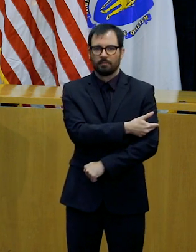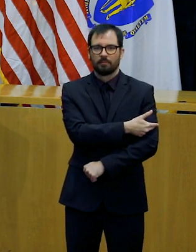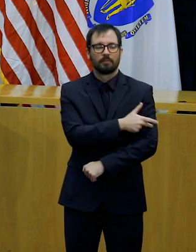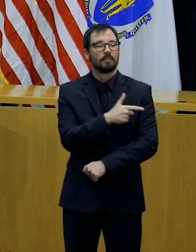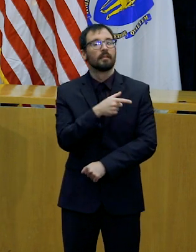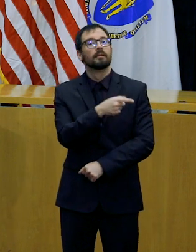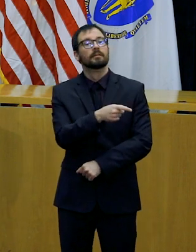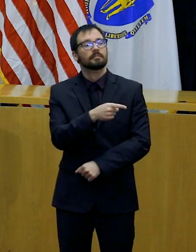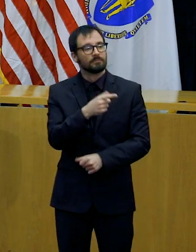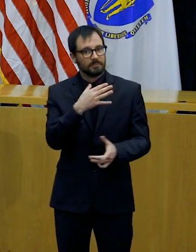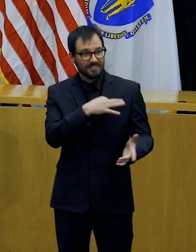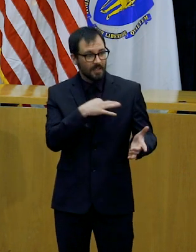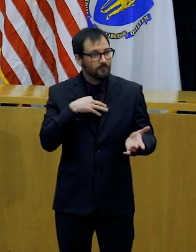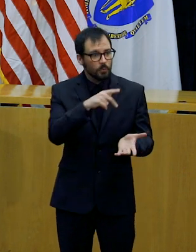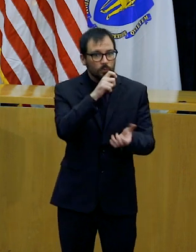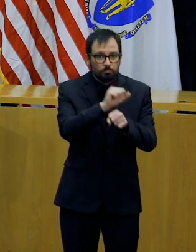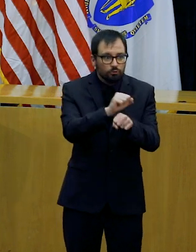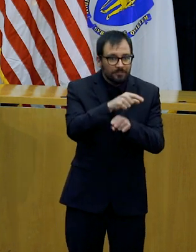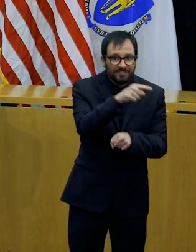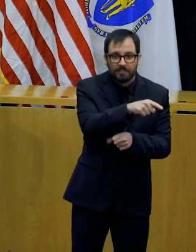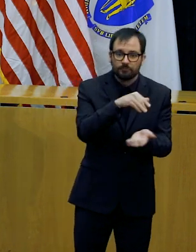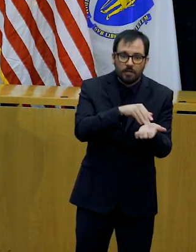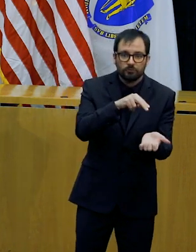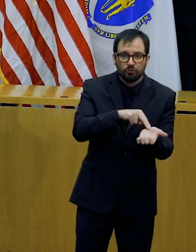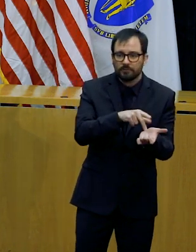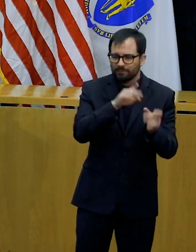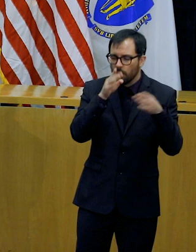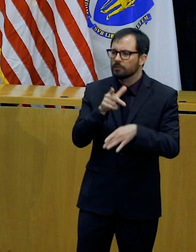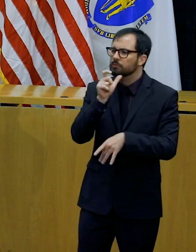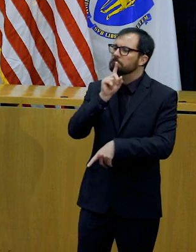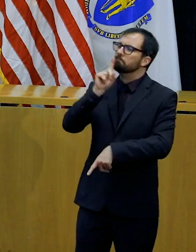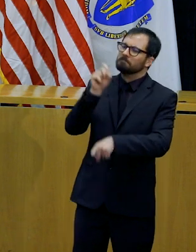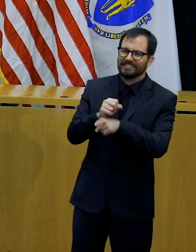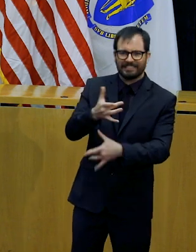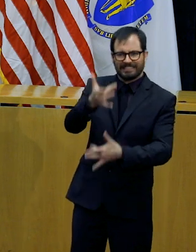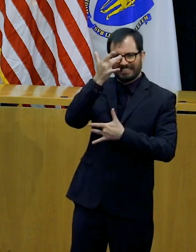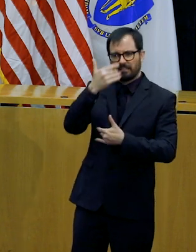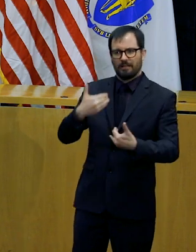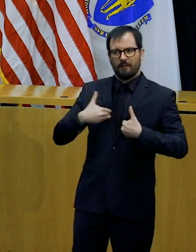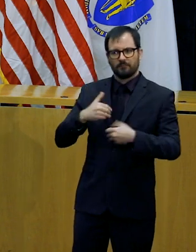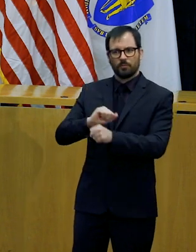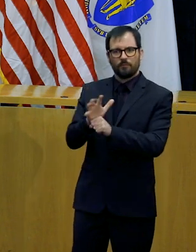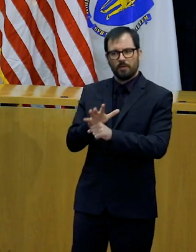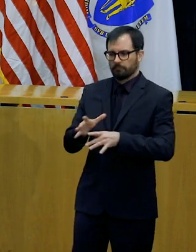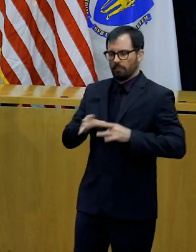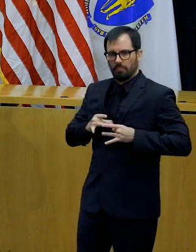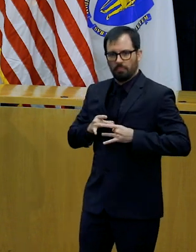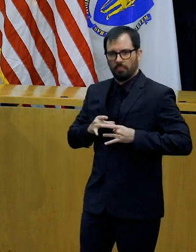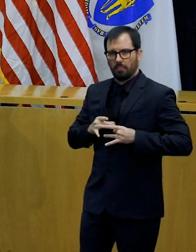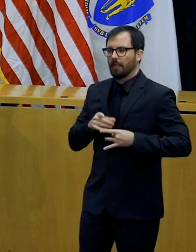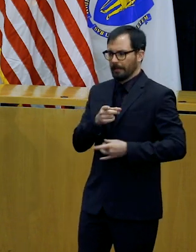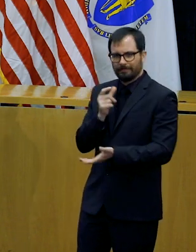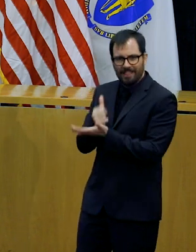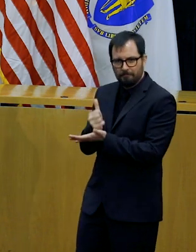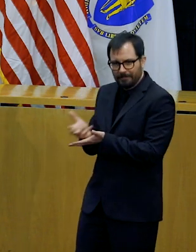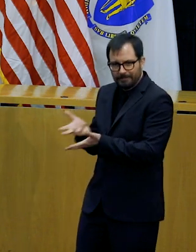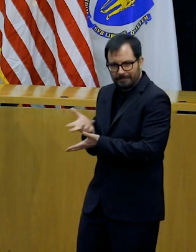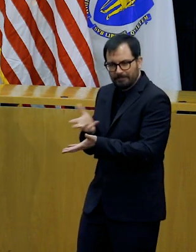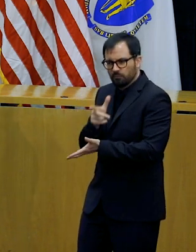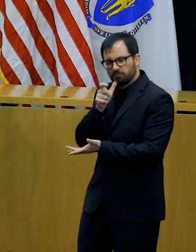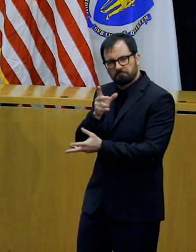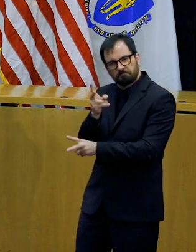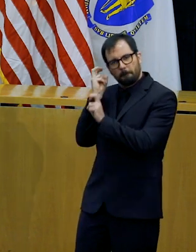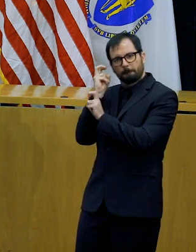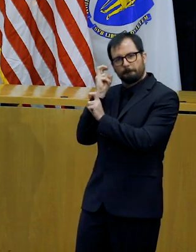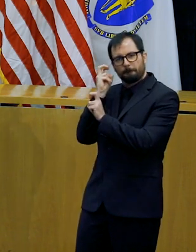most. I want to share a few other quick updates from the command center. As of this morning, the Department of Public Health has made 89